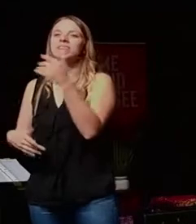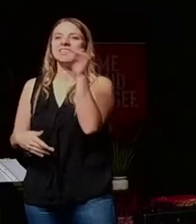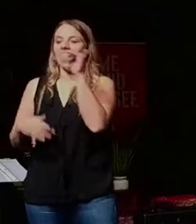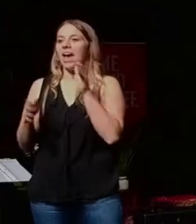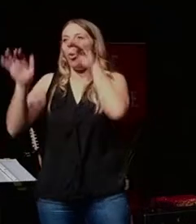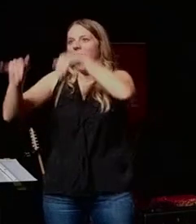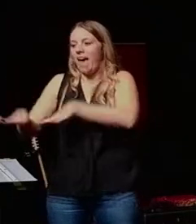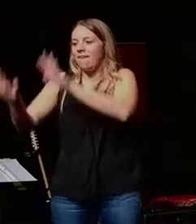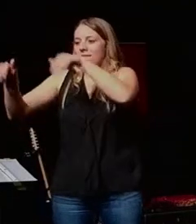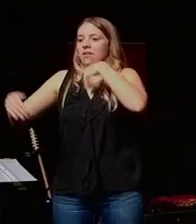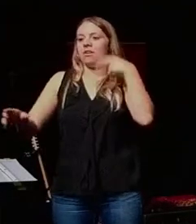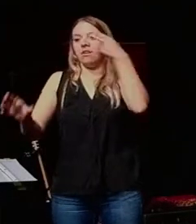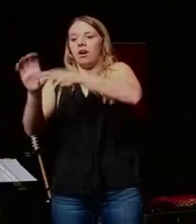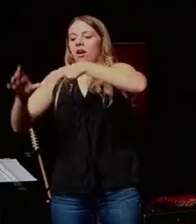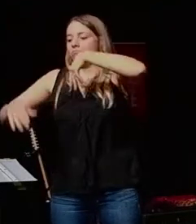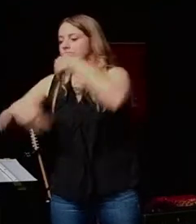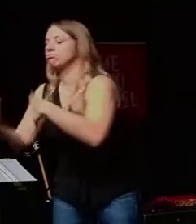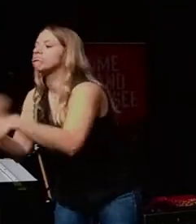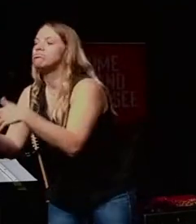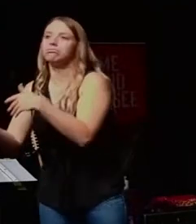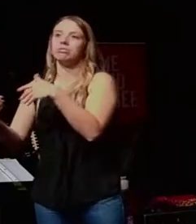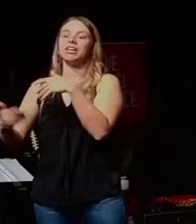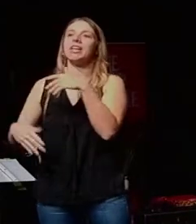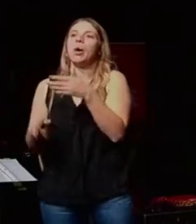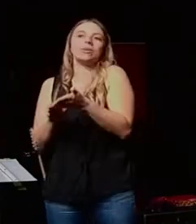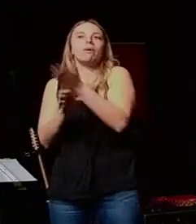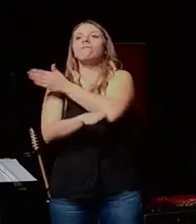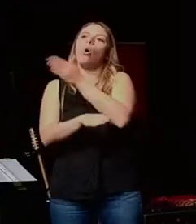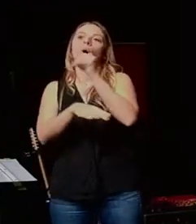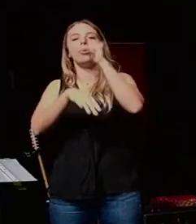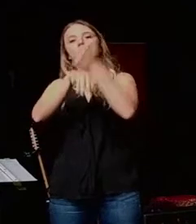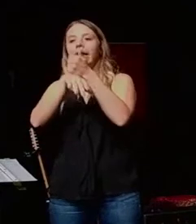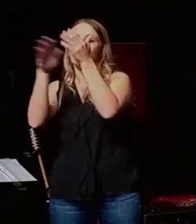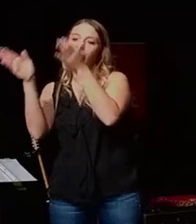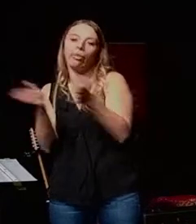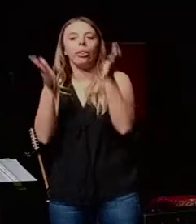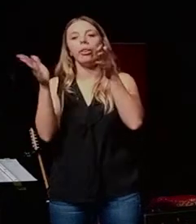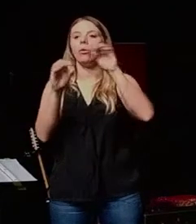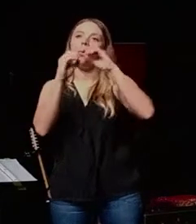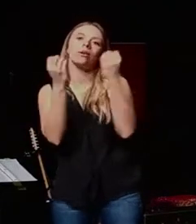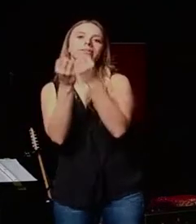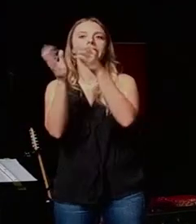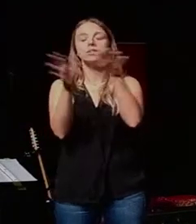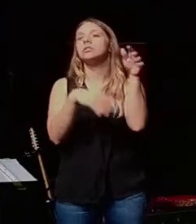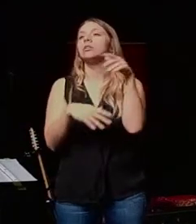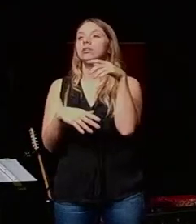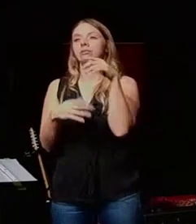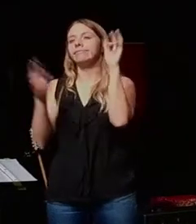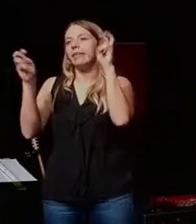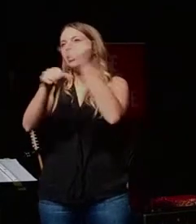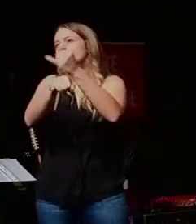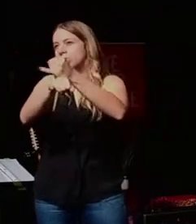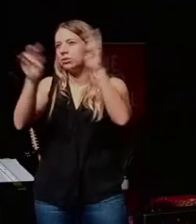wave and a movement rather than an institution. It was a pre-institutional thing. The funny thing about institutionalizing anything,